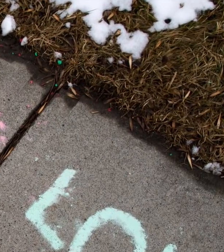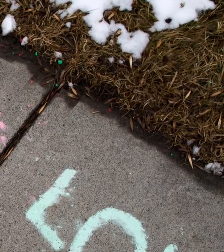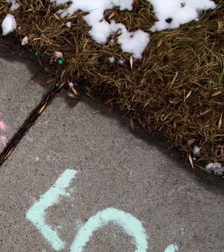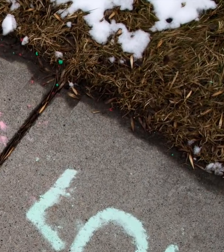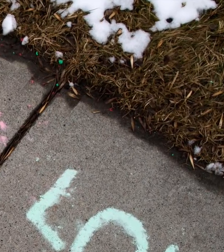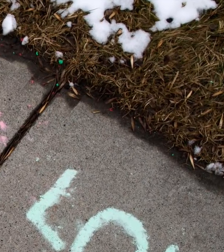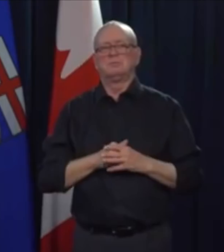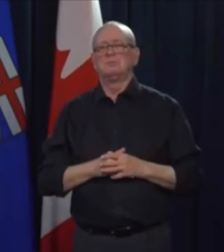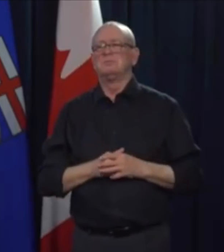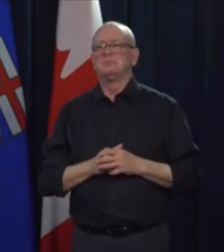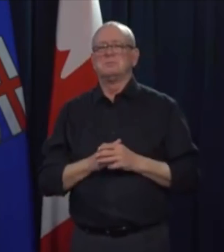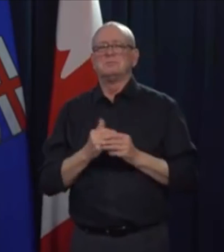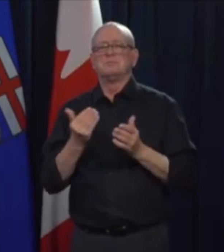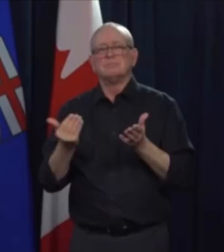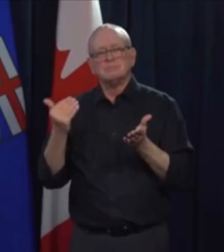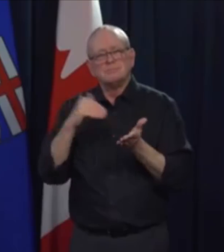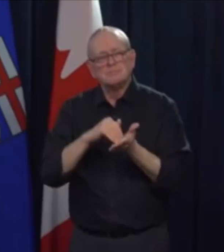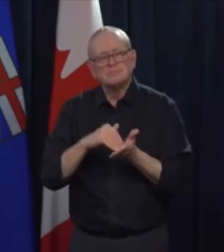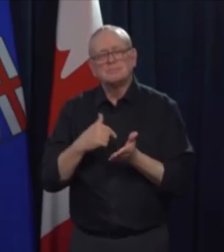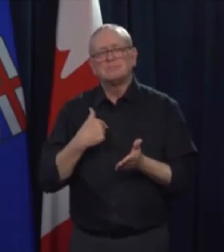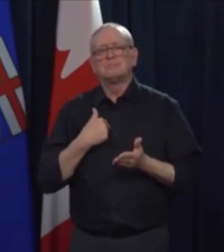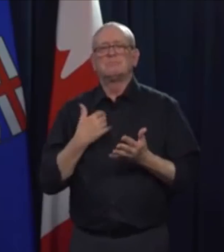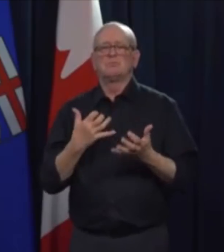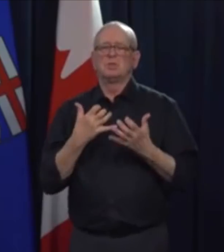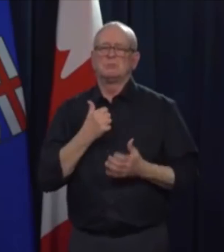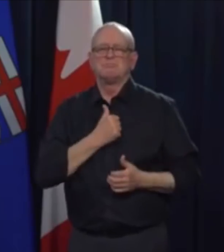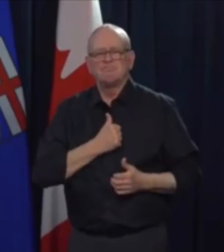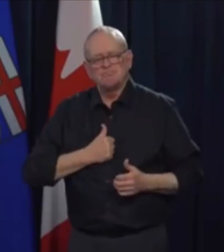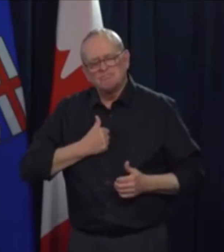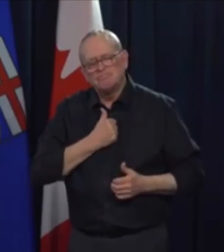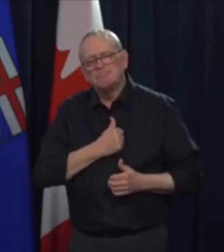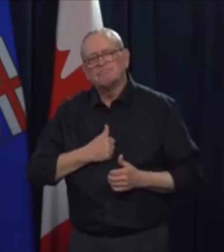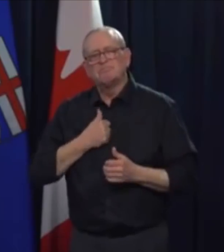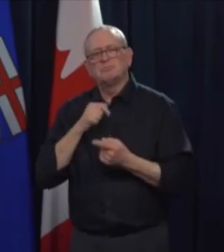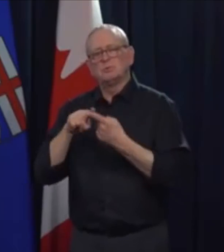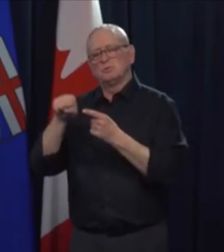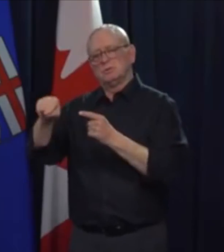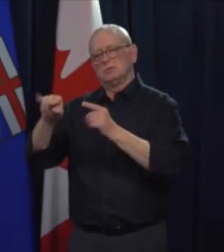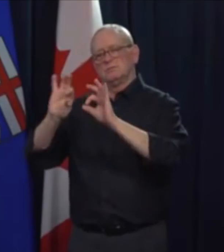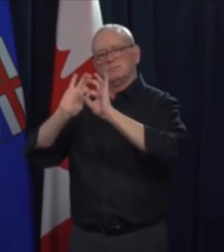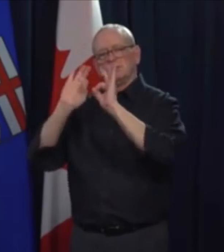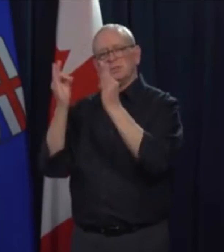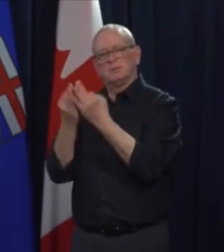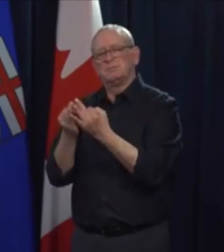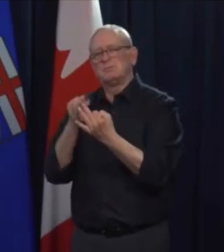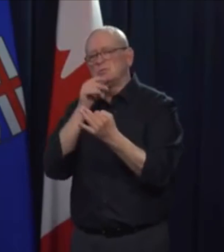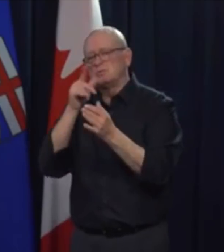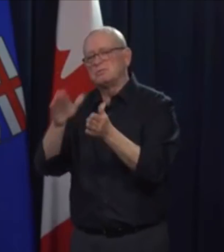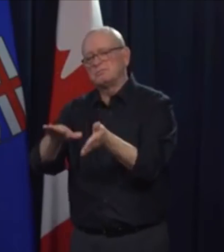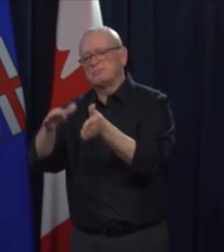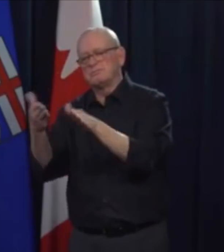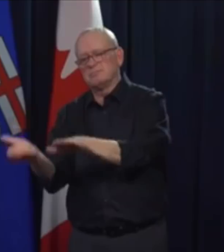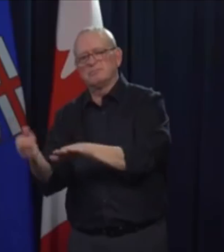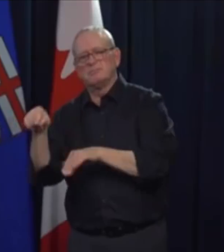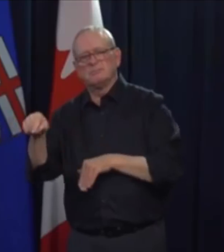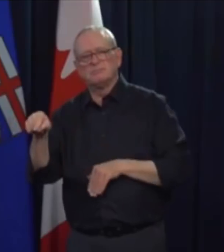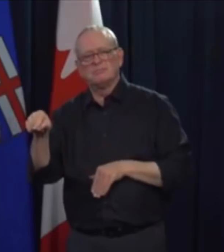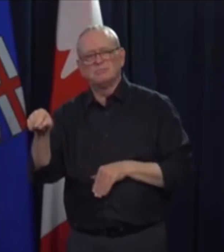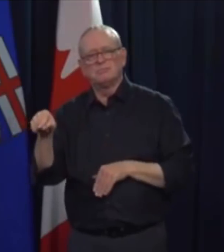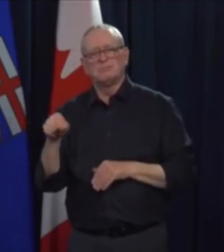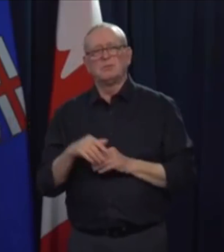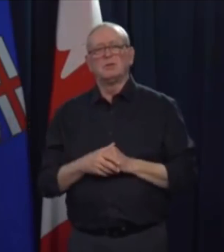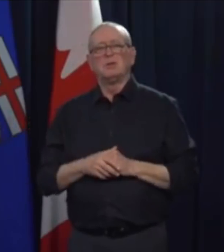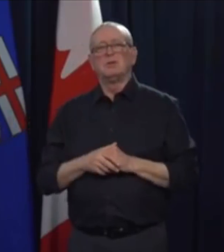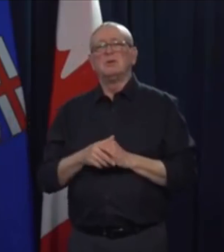due to COVID-19 today and to those whose family members are affected by the infections in this long-term care facility and elsewhere.